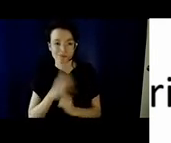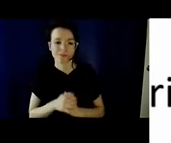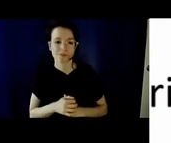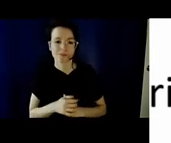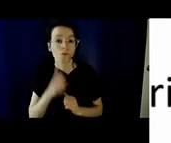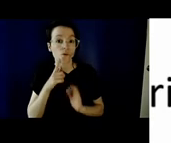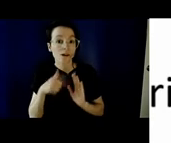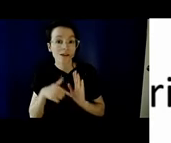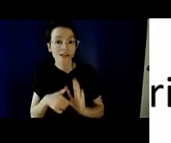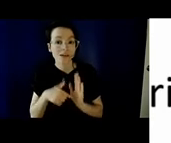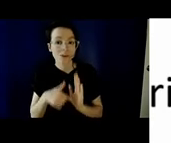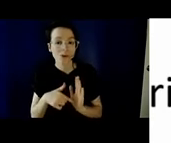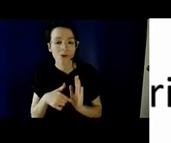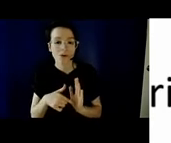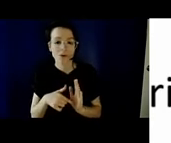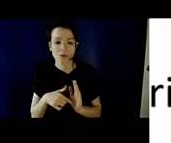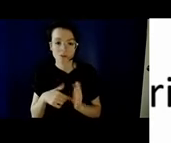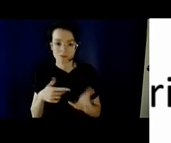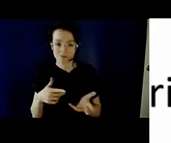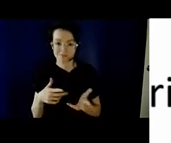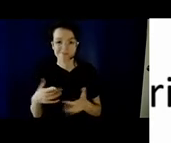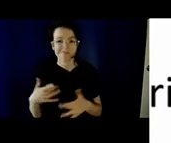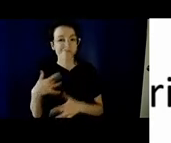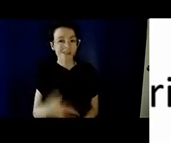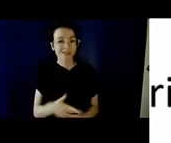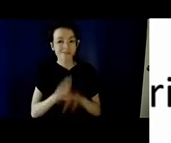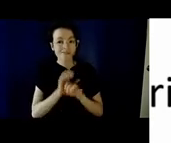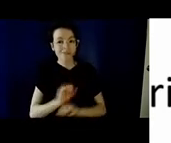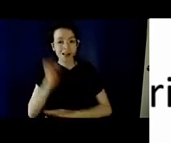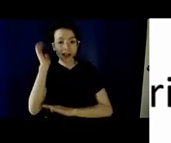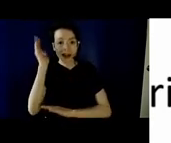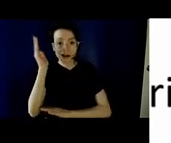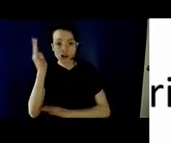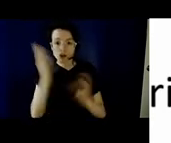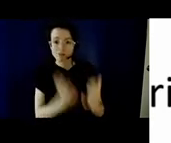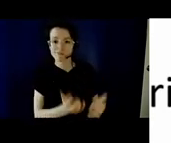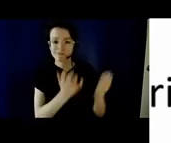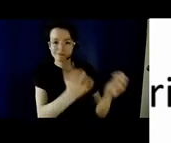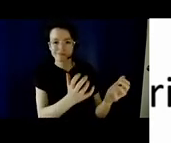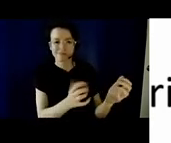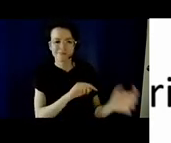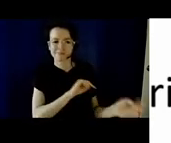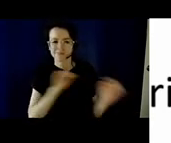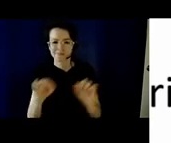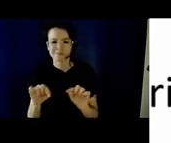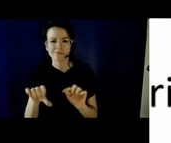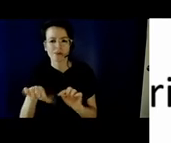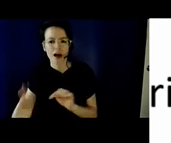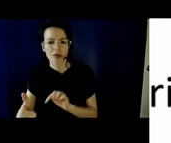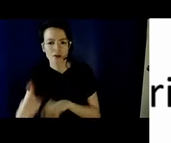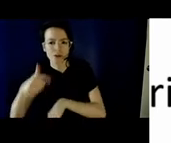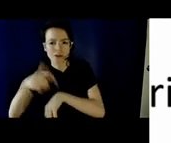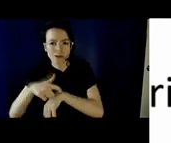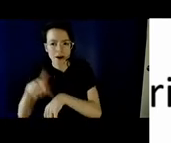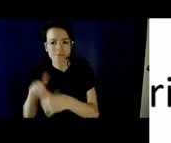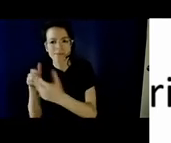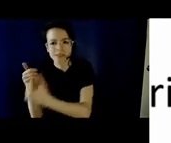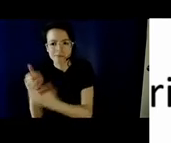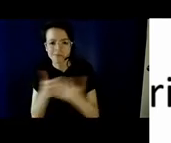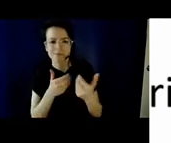asynchronous learning activities, as an alternative to traditional lectures, reduced the extra work for teaching preparation.